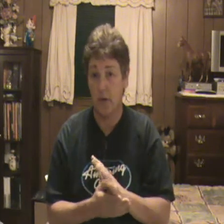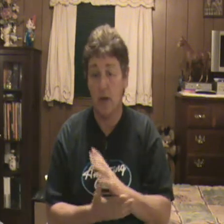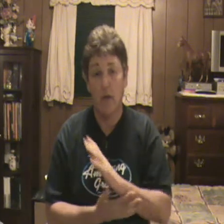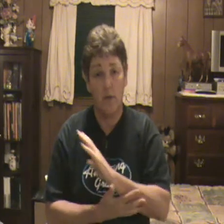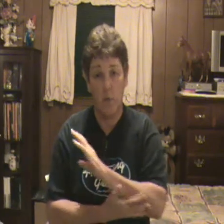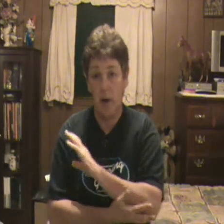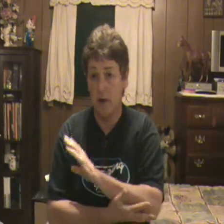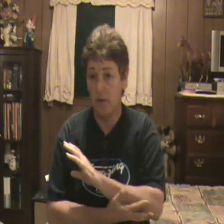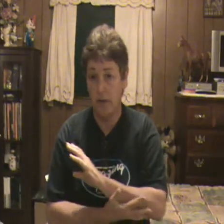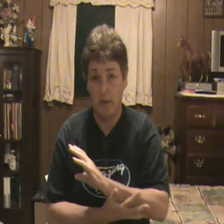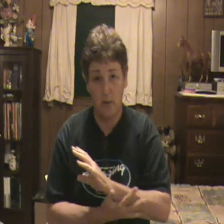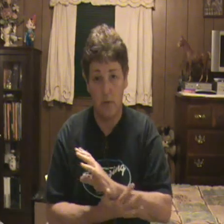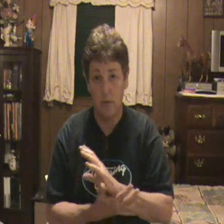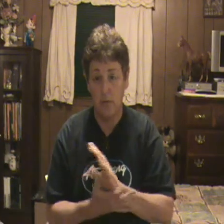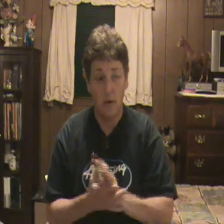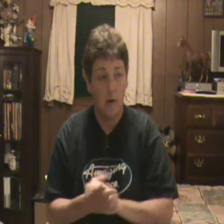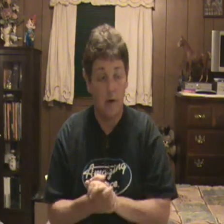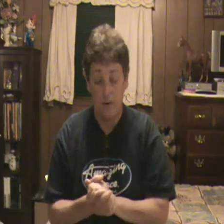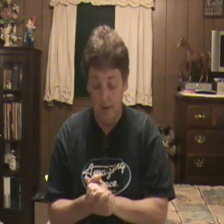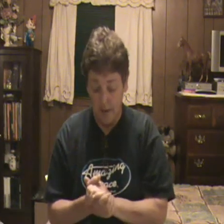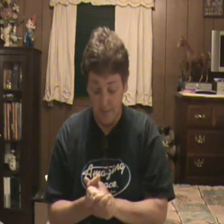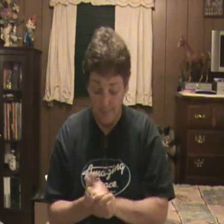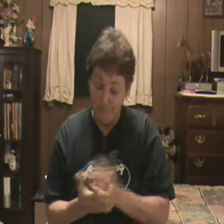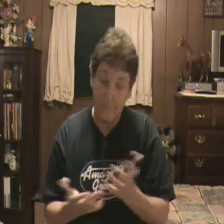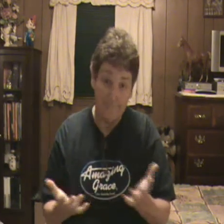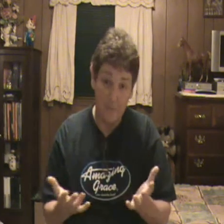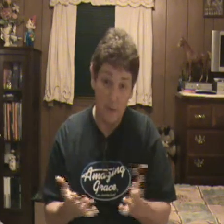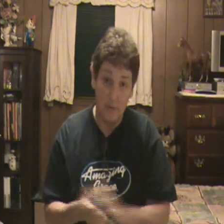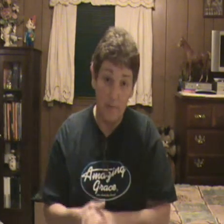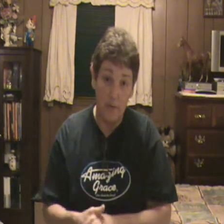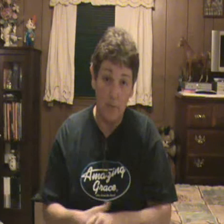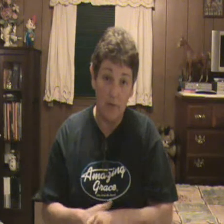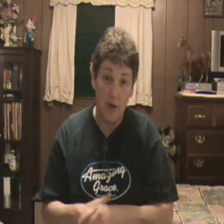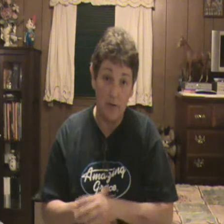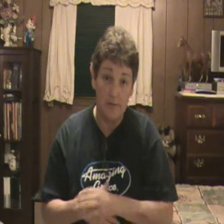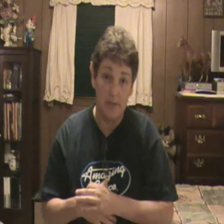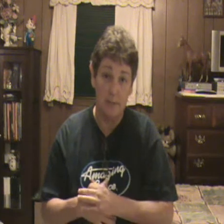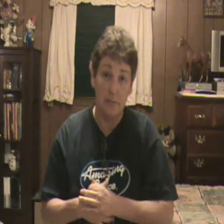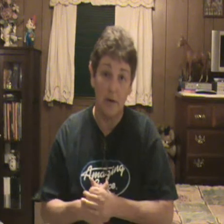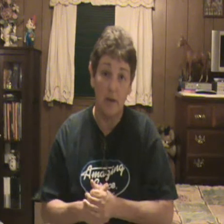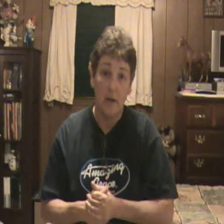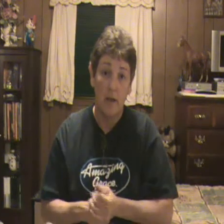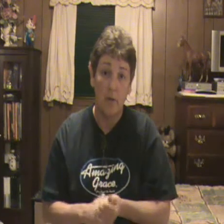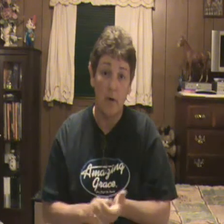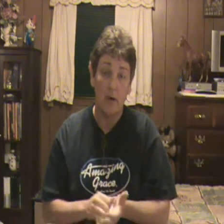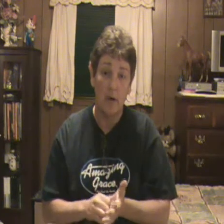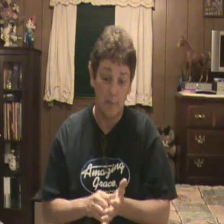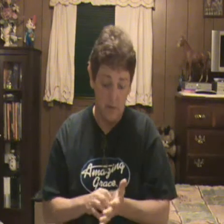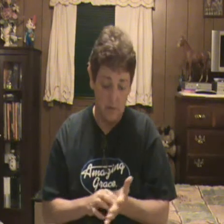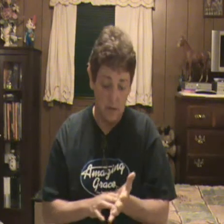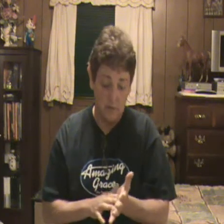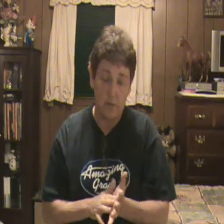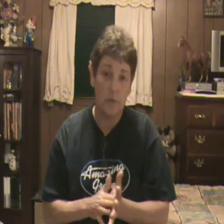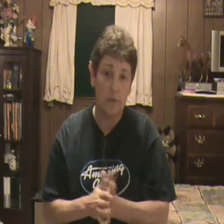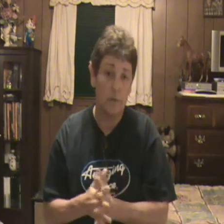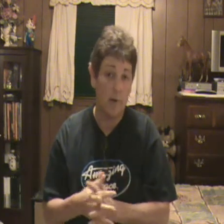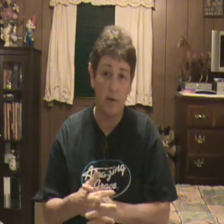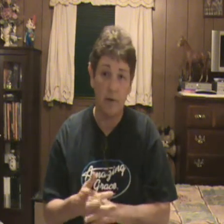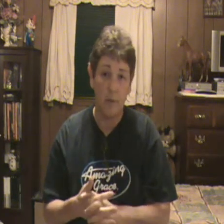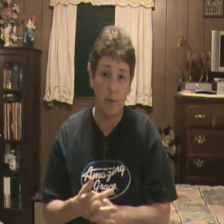that will aggravate that nerve. Kind of, you know, no matter what the cost is, but anyway, I got my doctor to switch me around on a couple